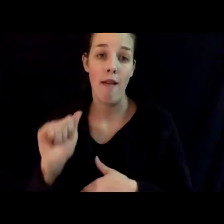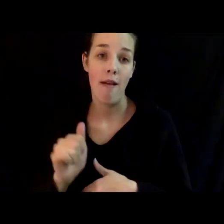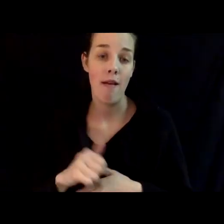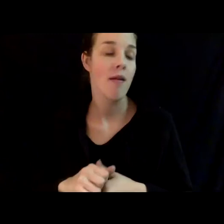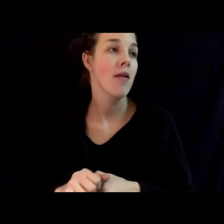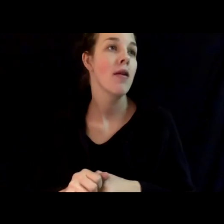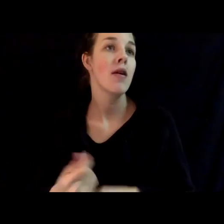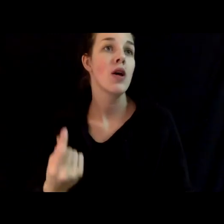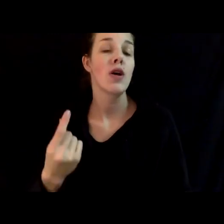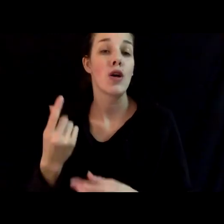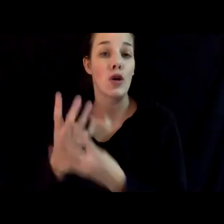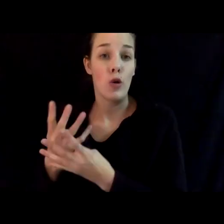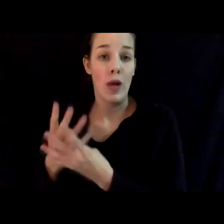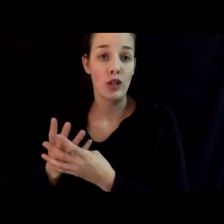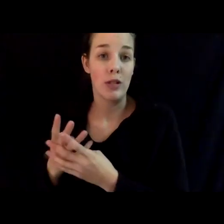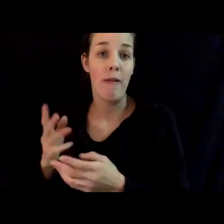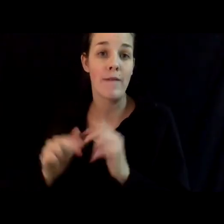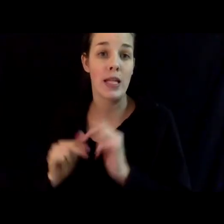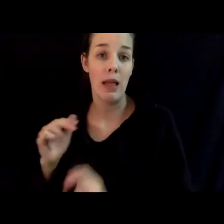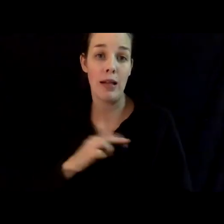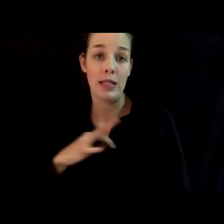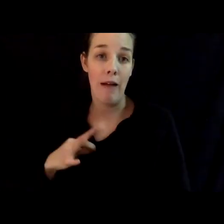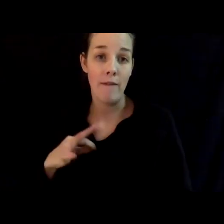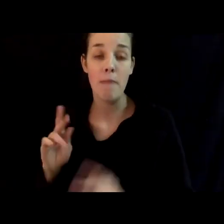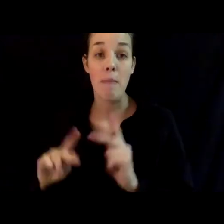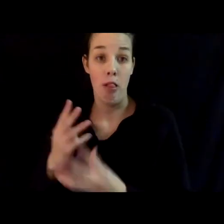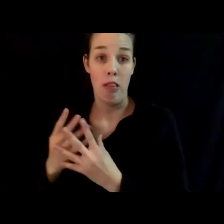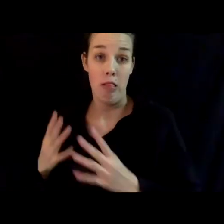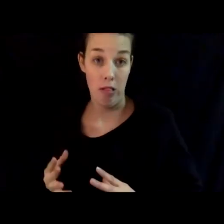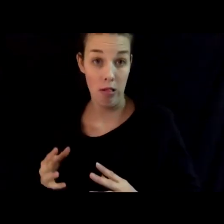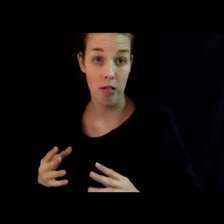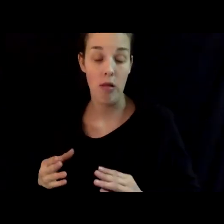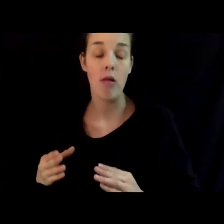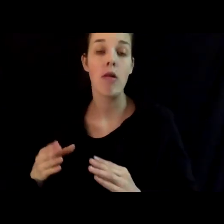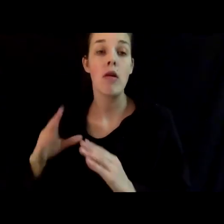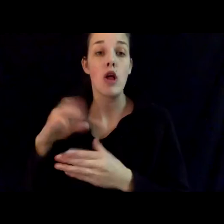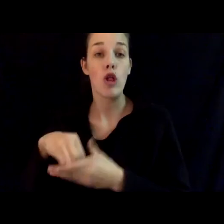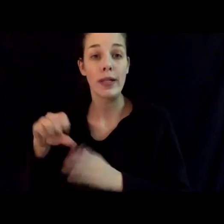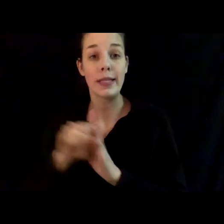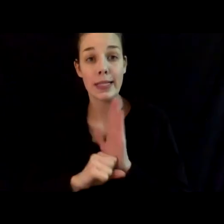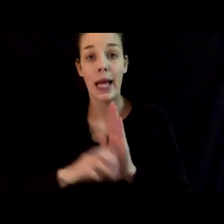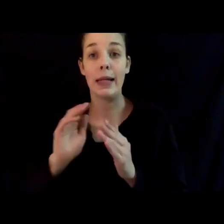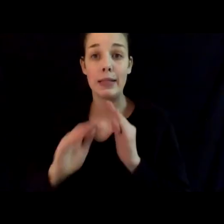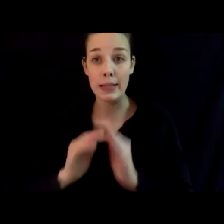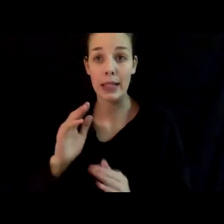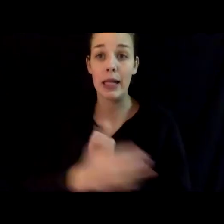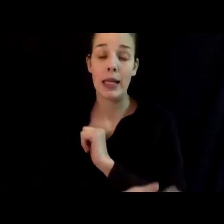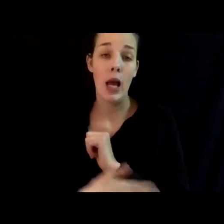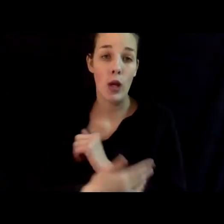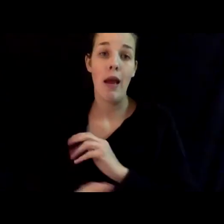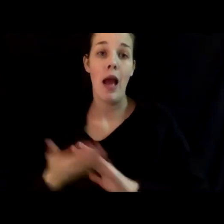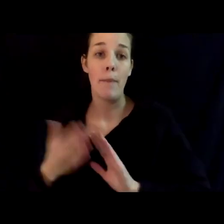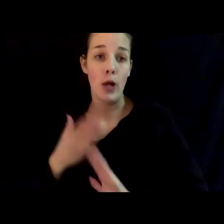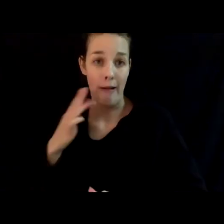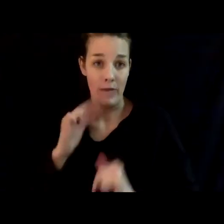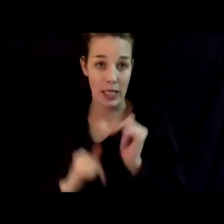correctional facility staff and persons incarcerated, including state and city or county operated facilities,